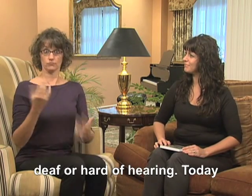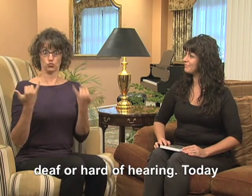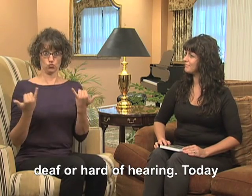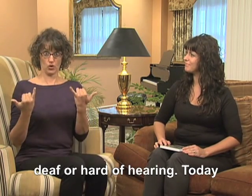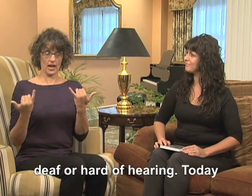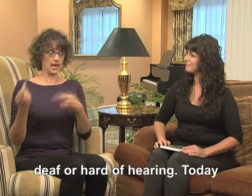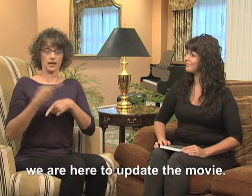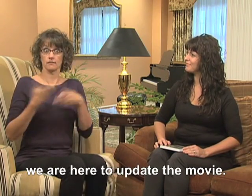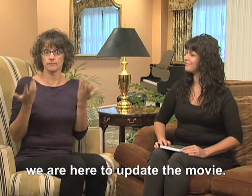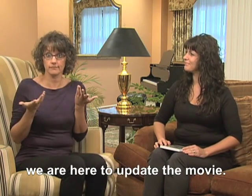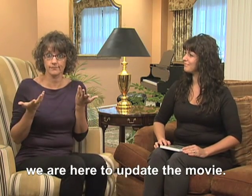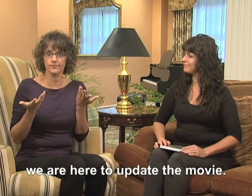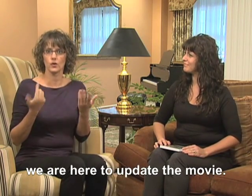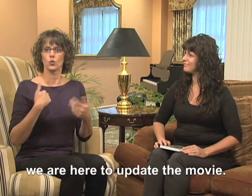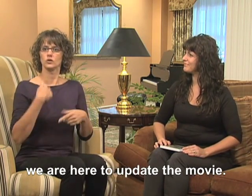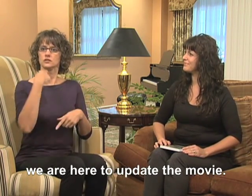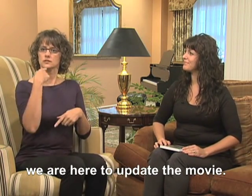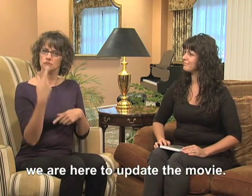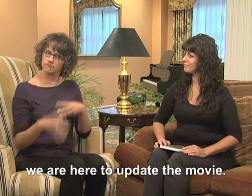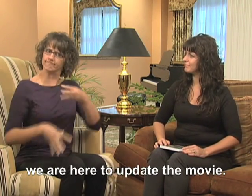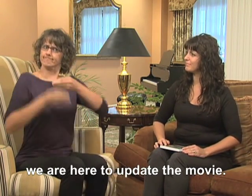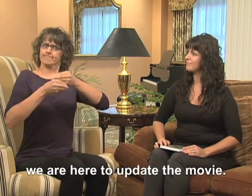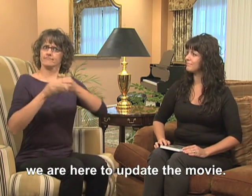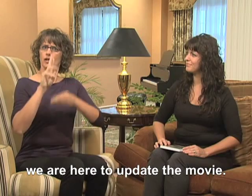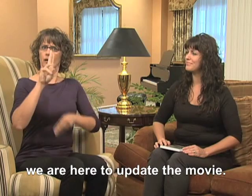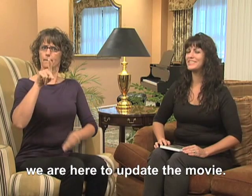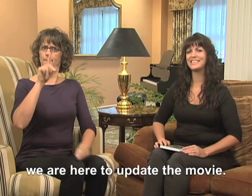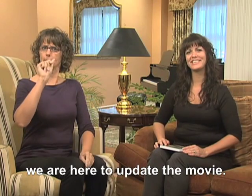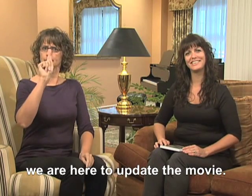Today, we are here to update the movie.